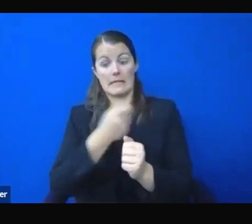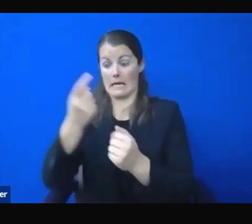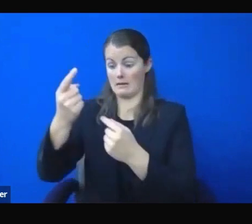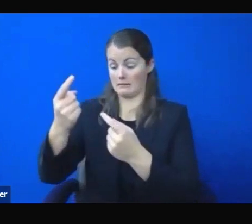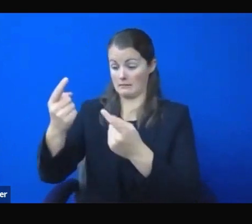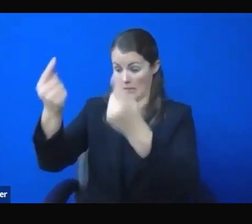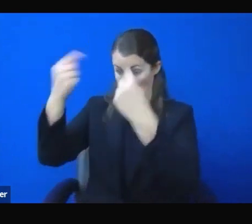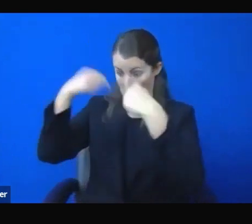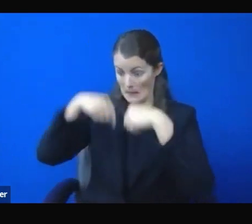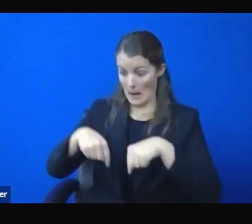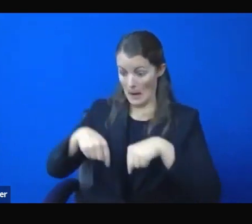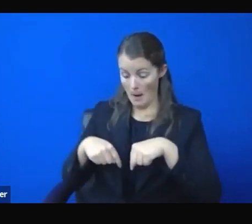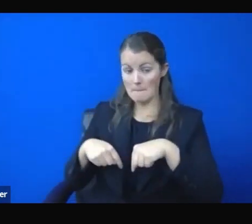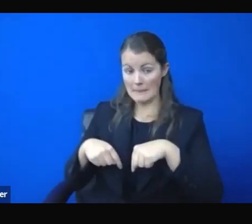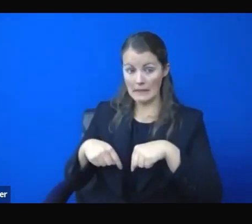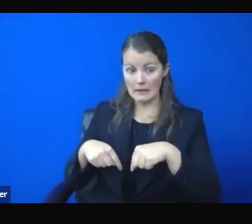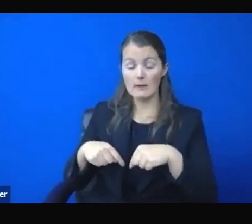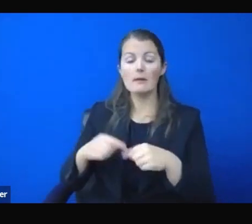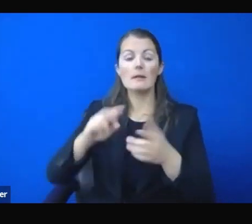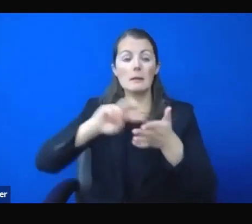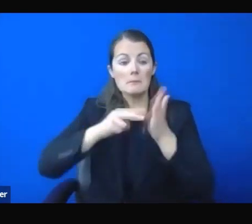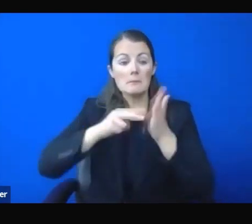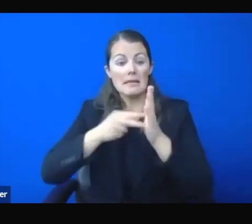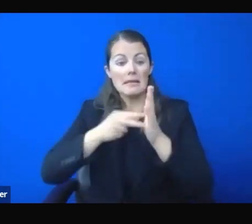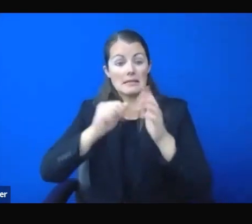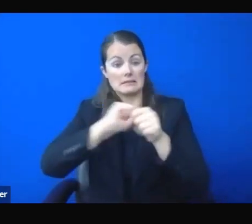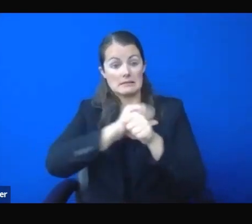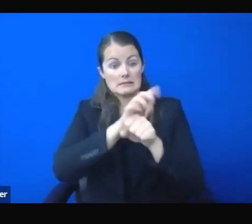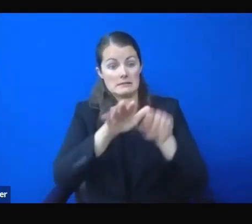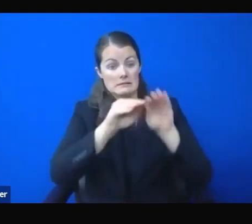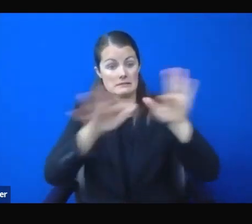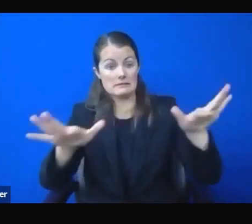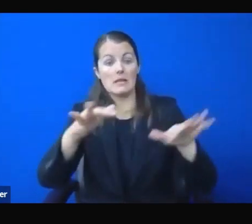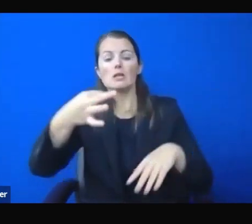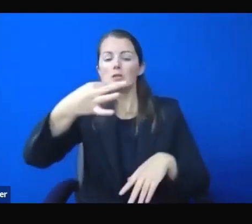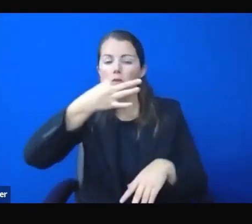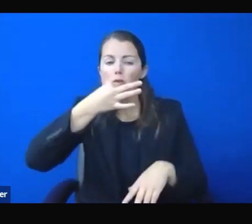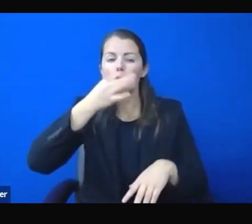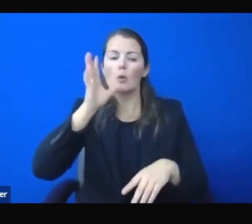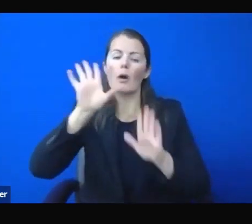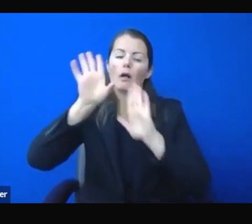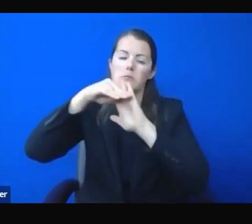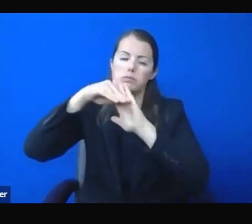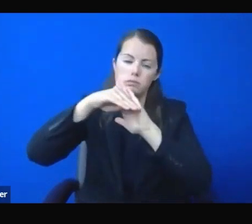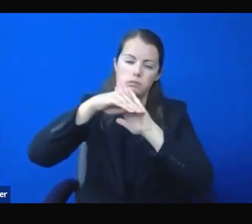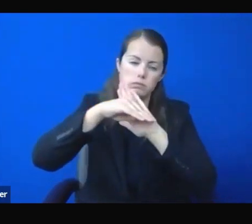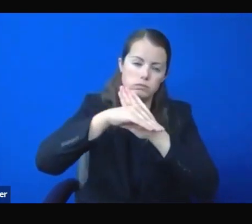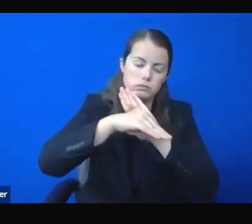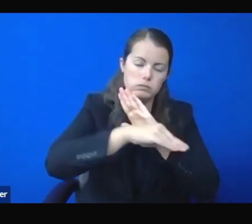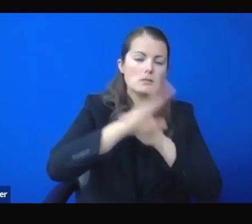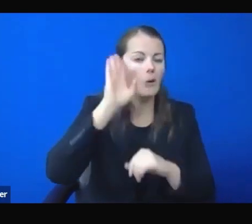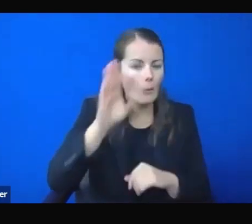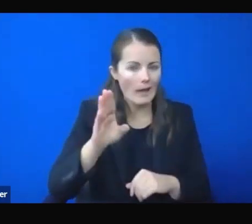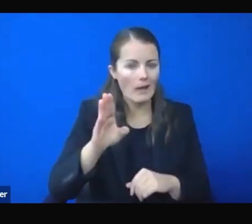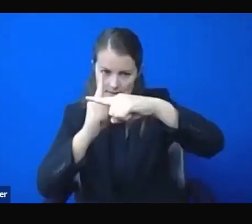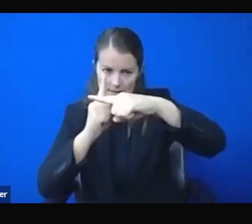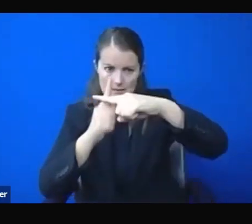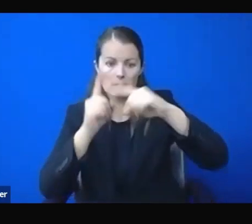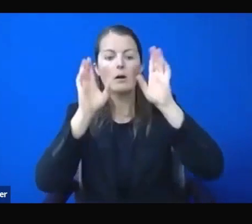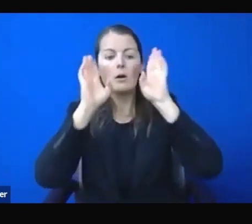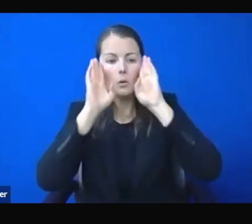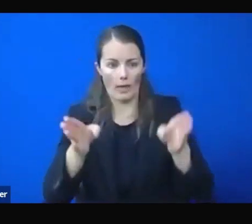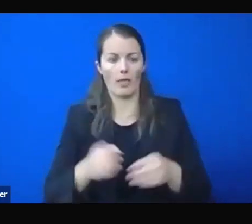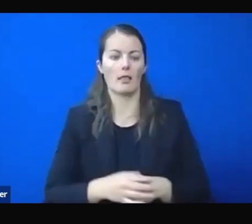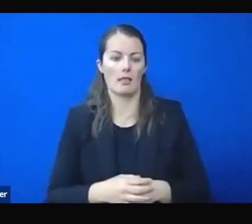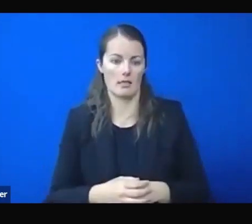we are in the beginning, and there's hope on the horizon. But if we work together, what I said I believe, I don't believe